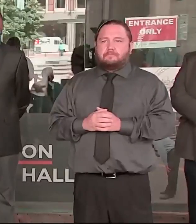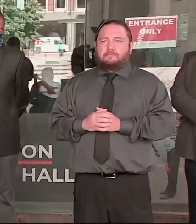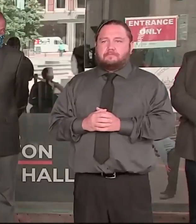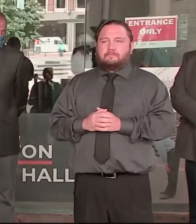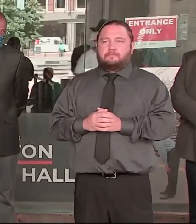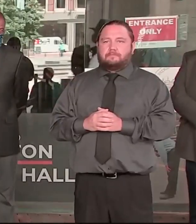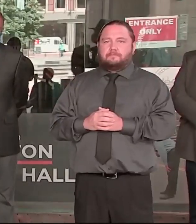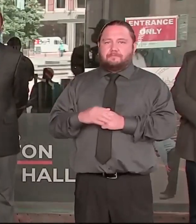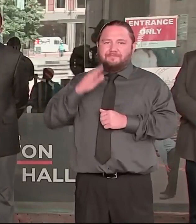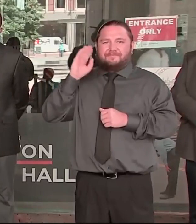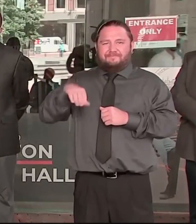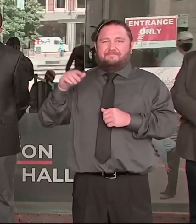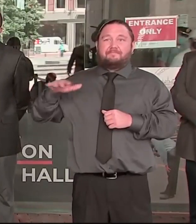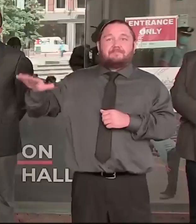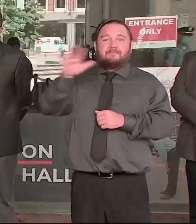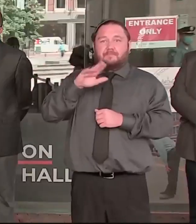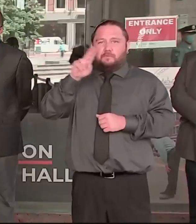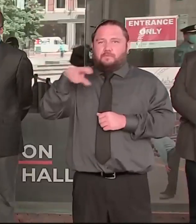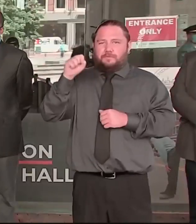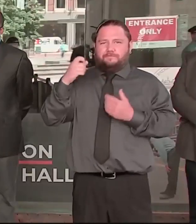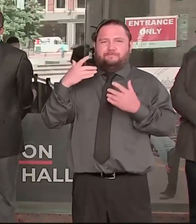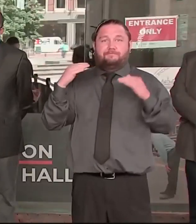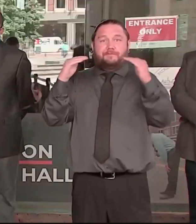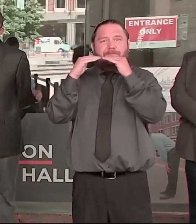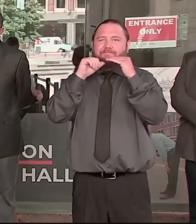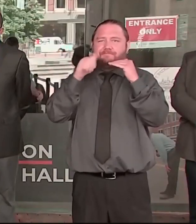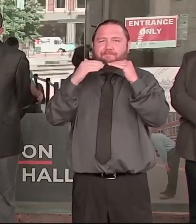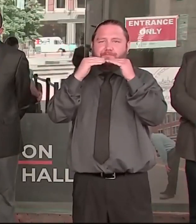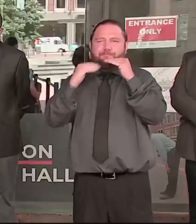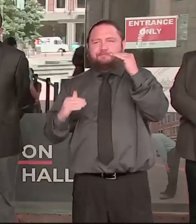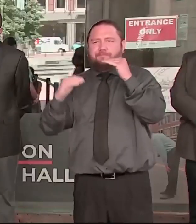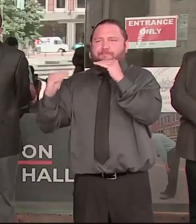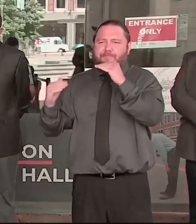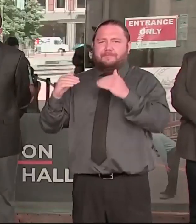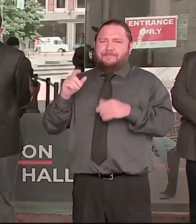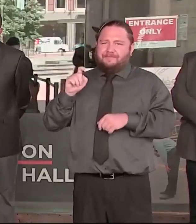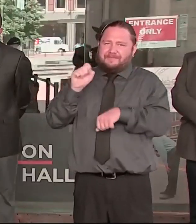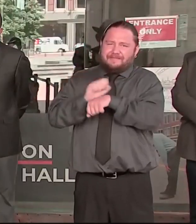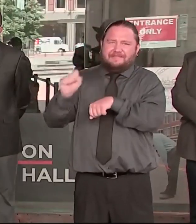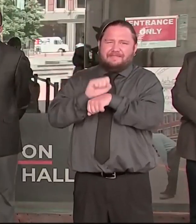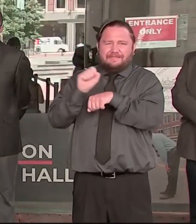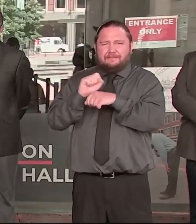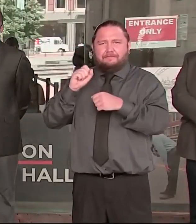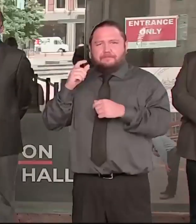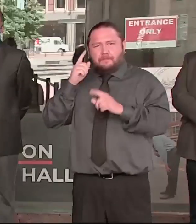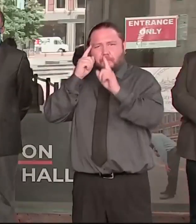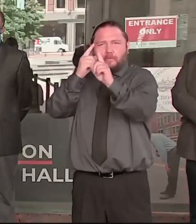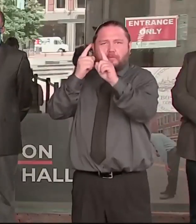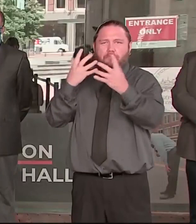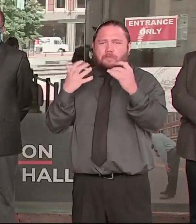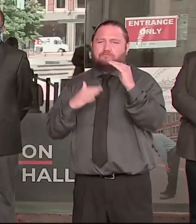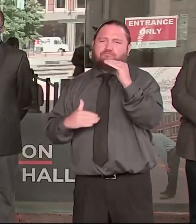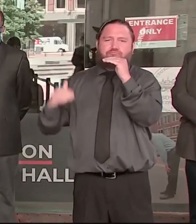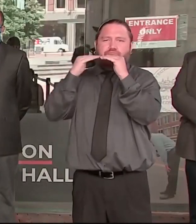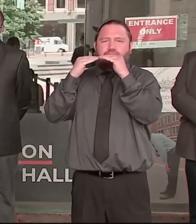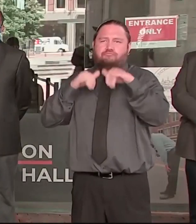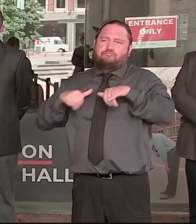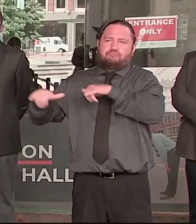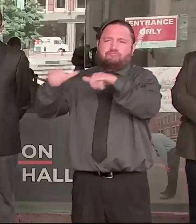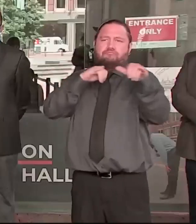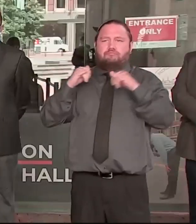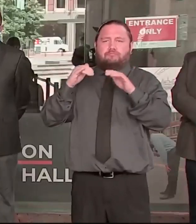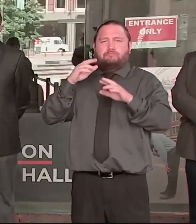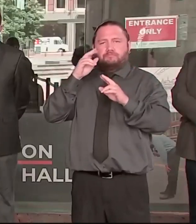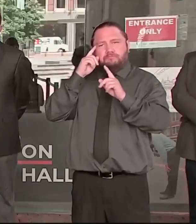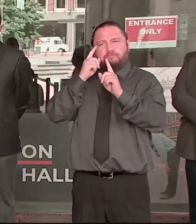resiliency policy defines racial inequality as a slow-moving disaster that harms communities and individuals